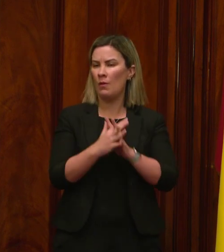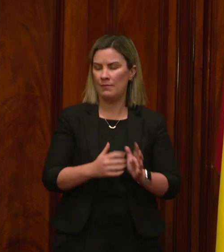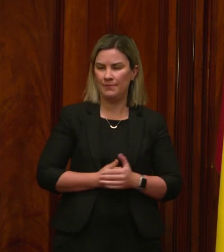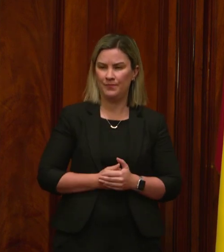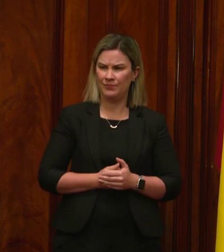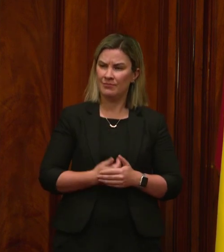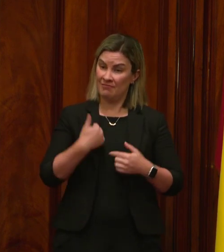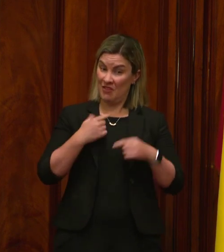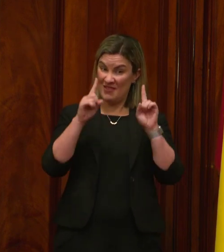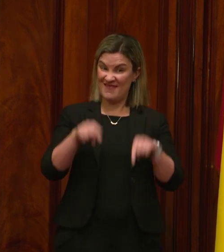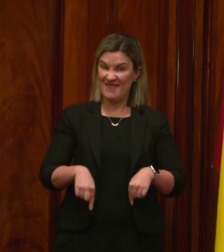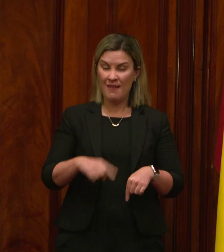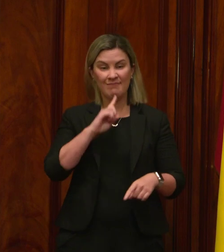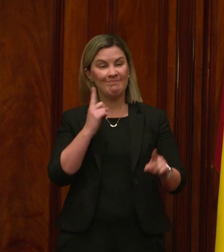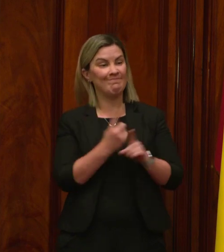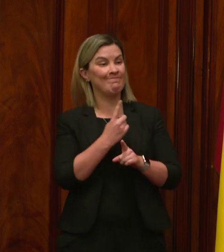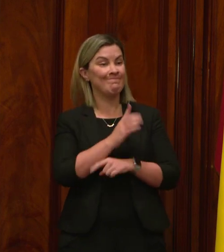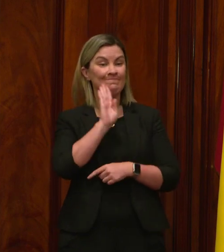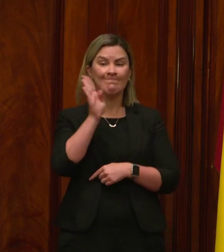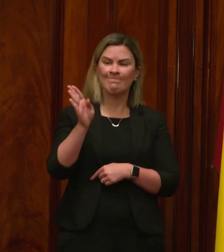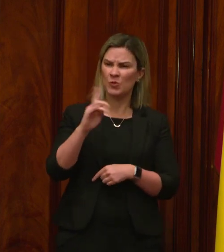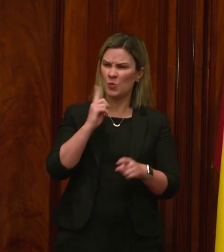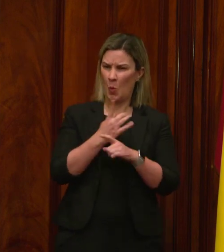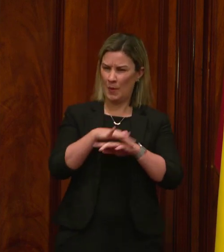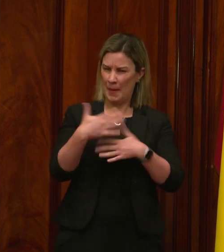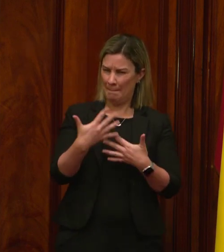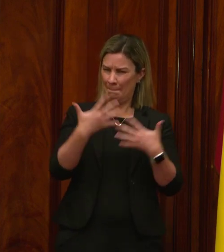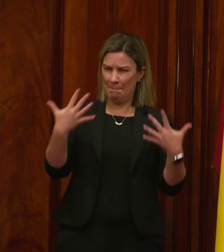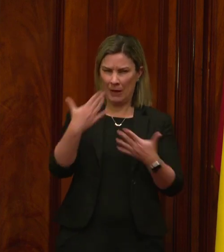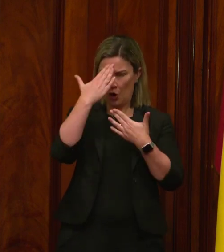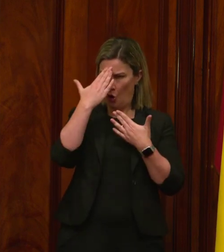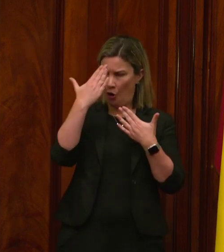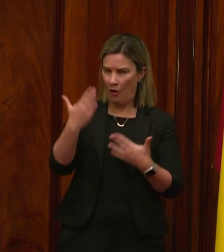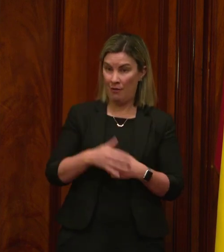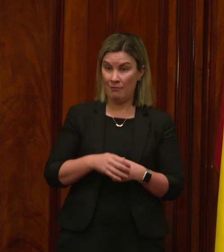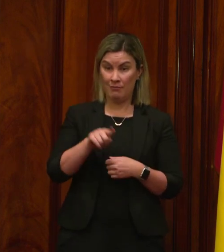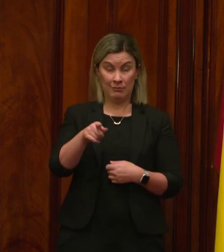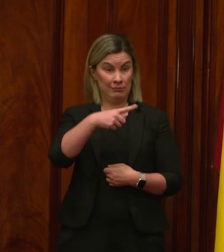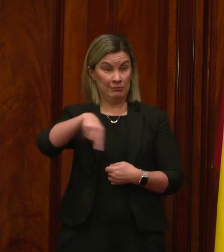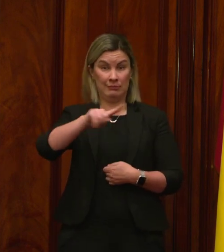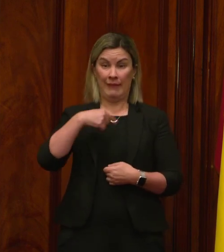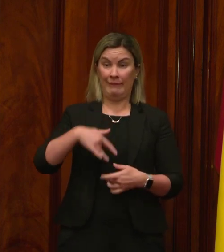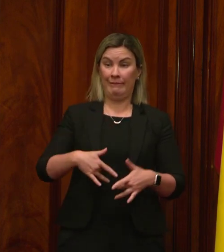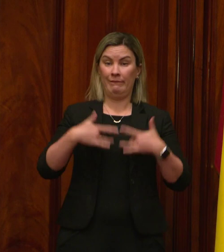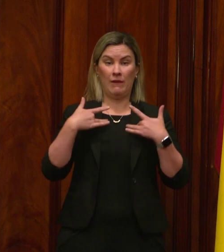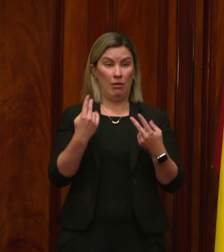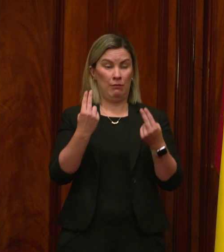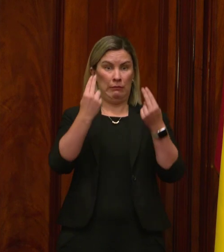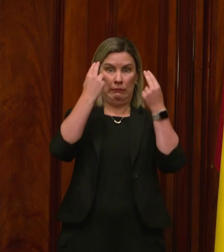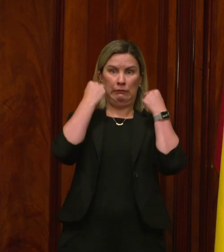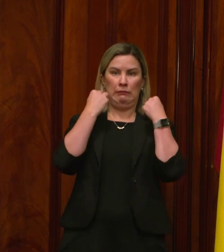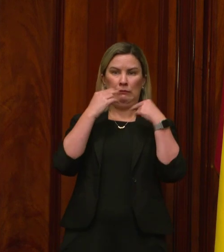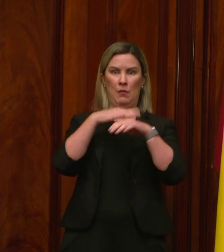that is bestowed upon all of you. But do not be cowed by this occasion either or your new